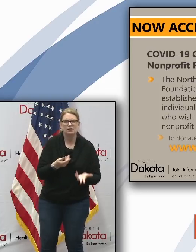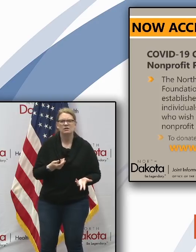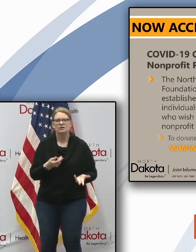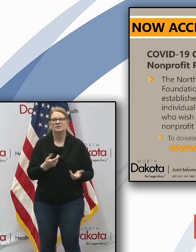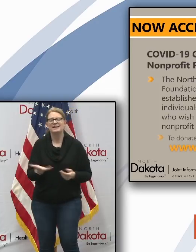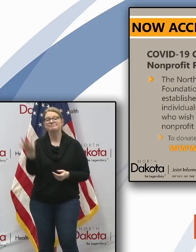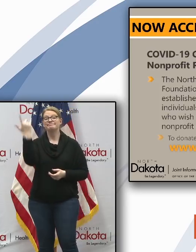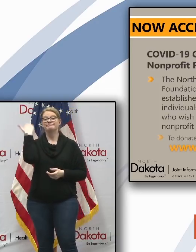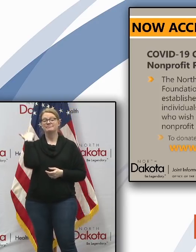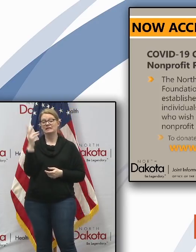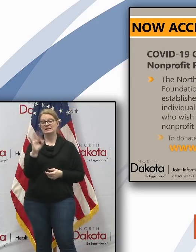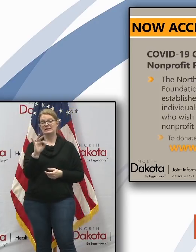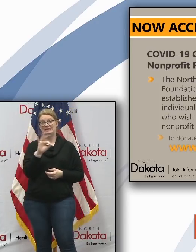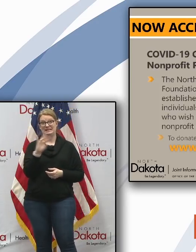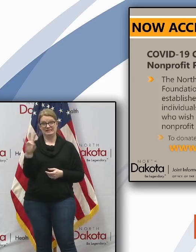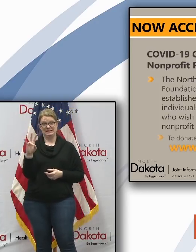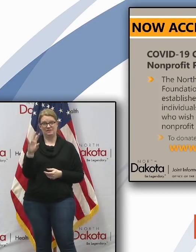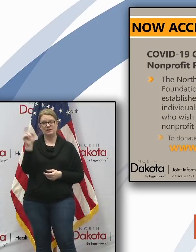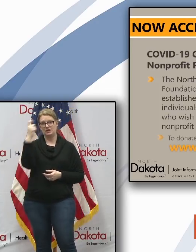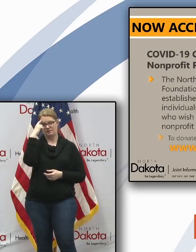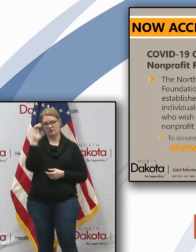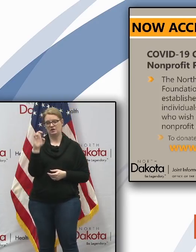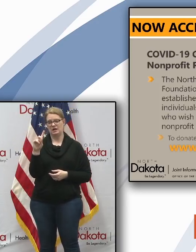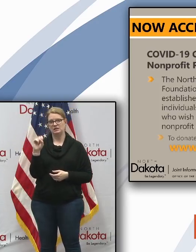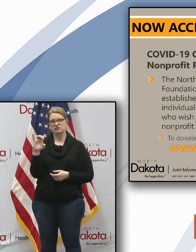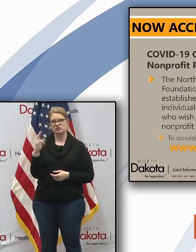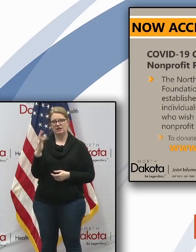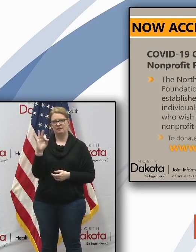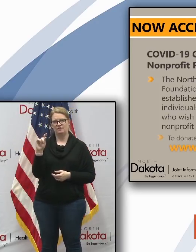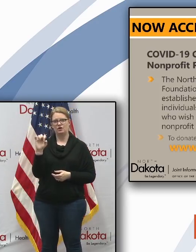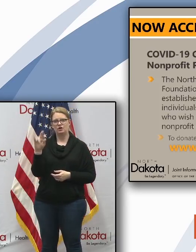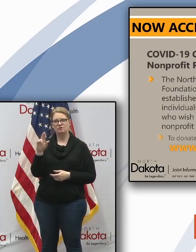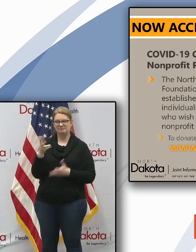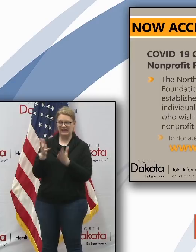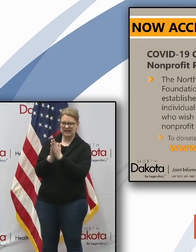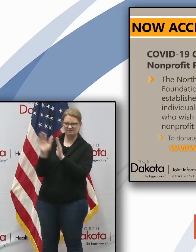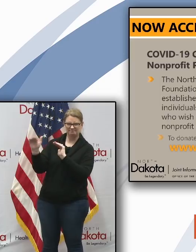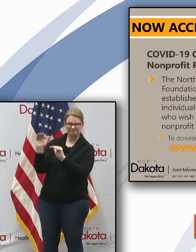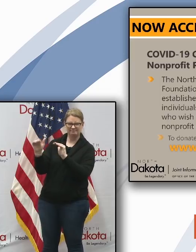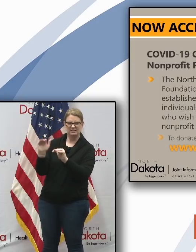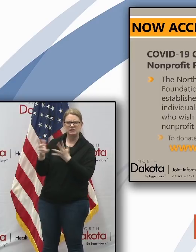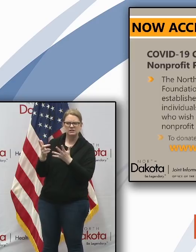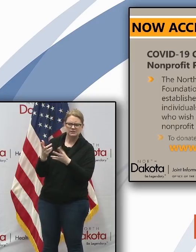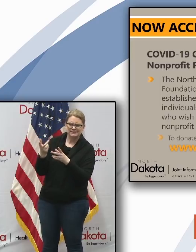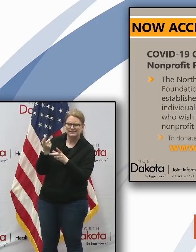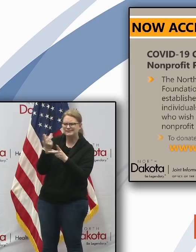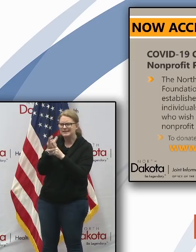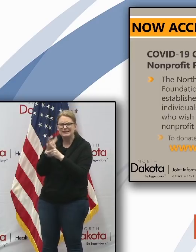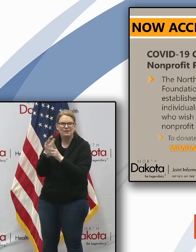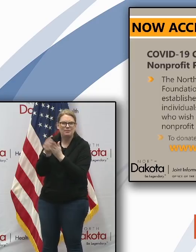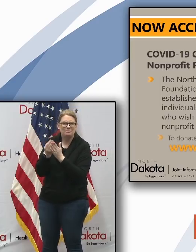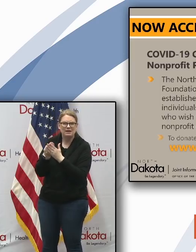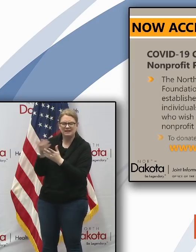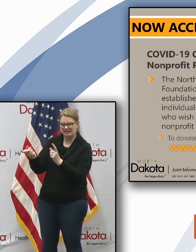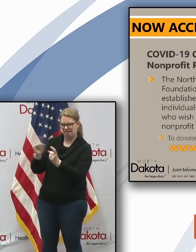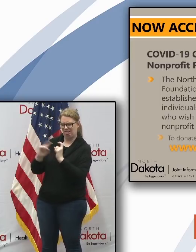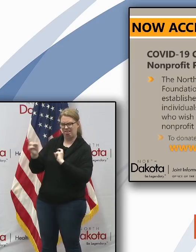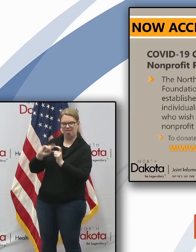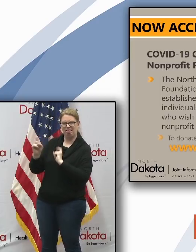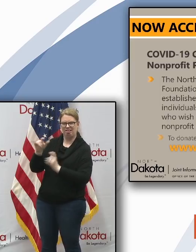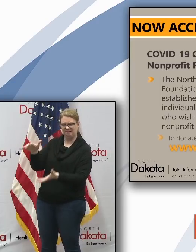way back in 1997 that governor ed schaefer asked the north dakota community fund to manage private donations that came in for the